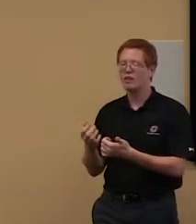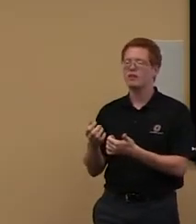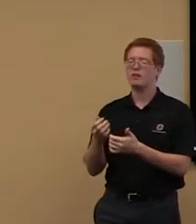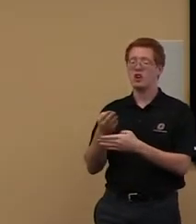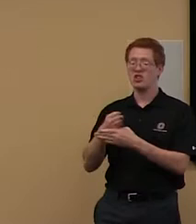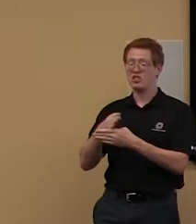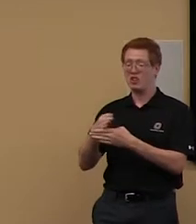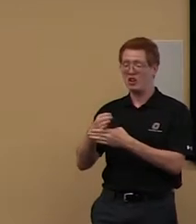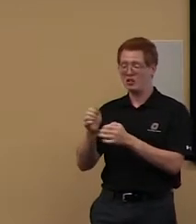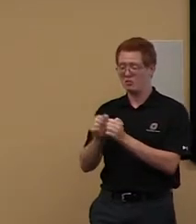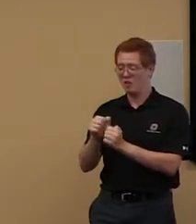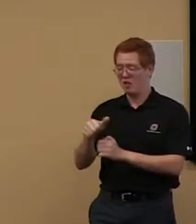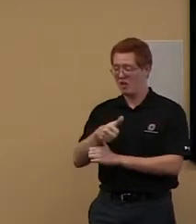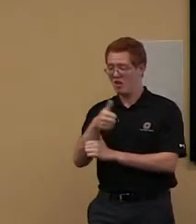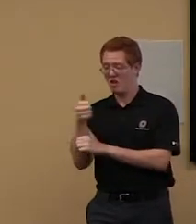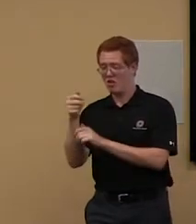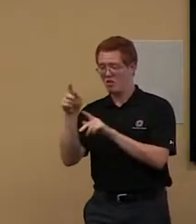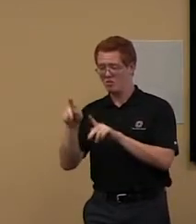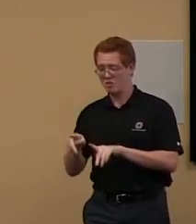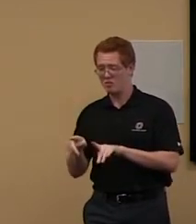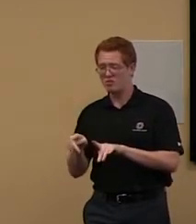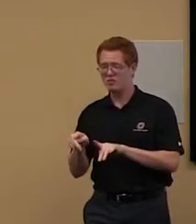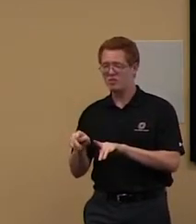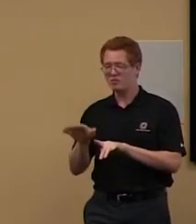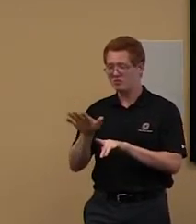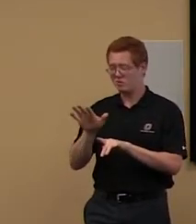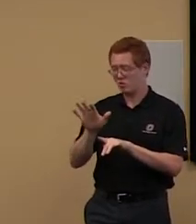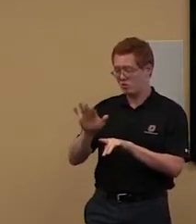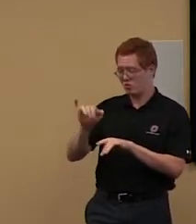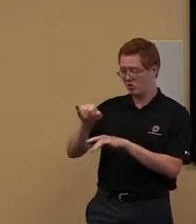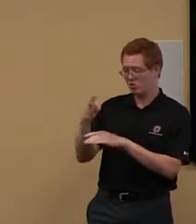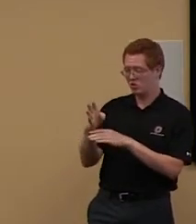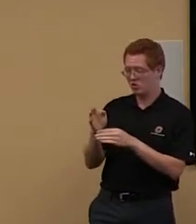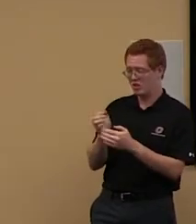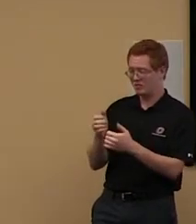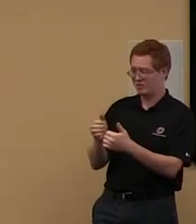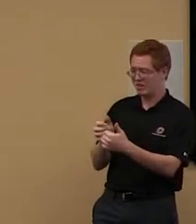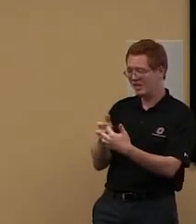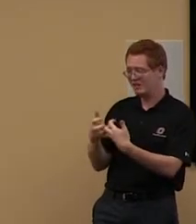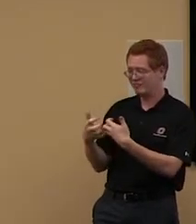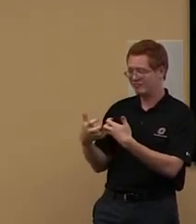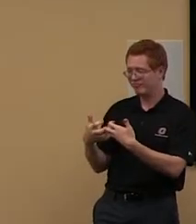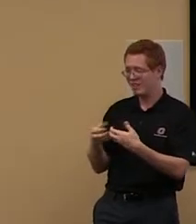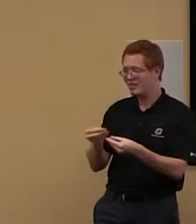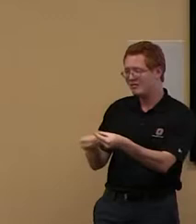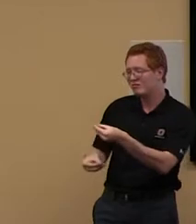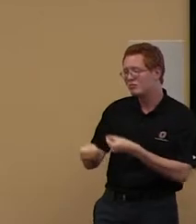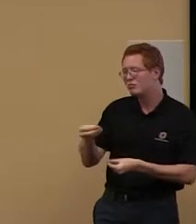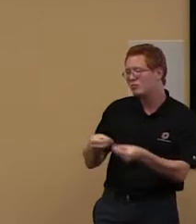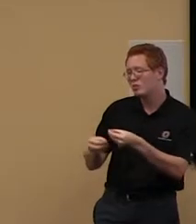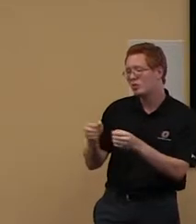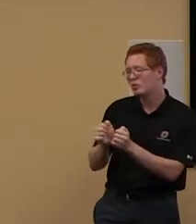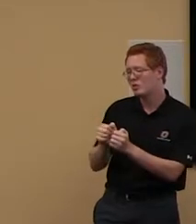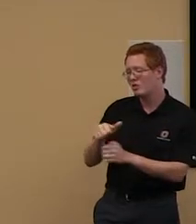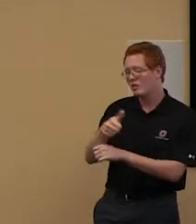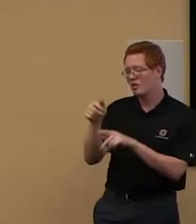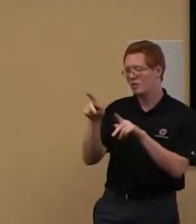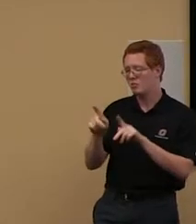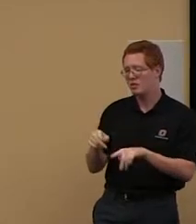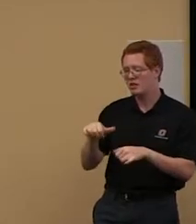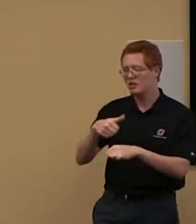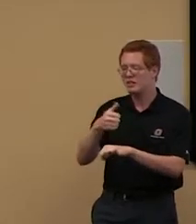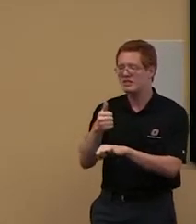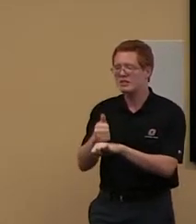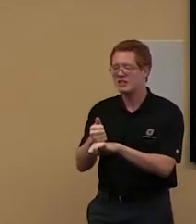person. And it's up to you to kind of work with that person to establish a schedule for your, you know, for your